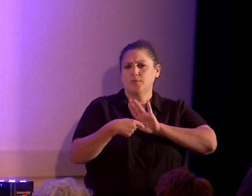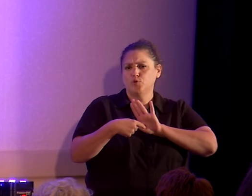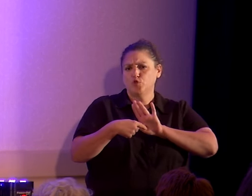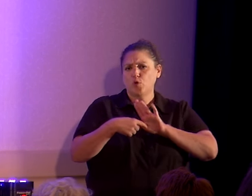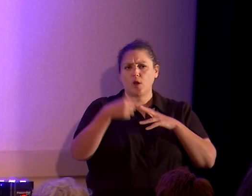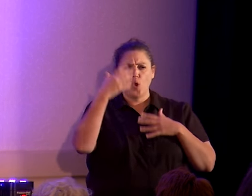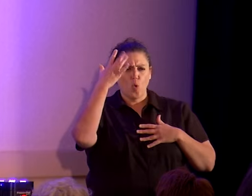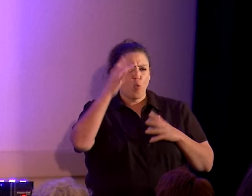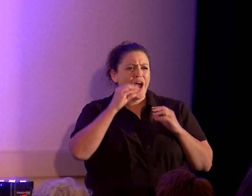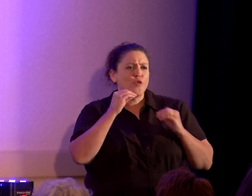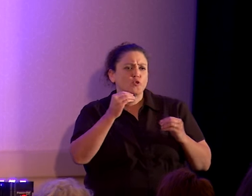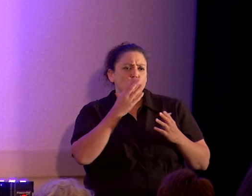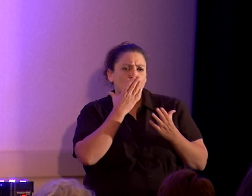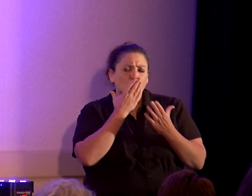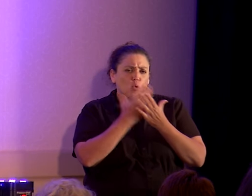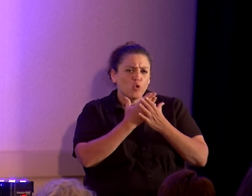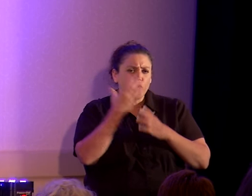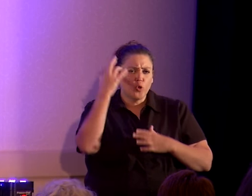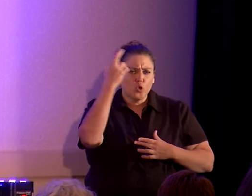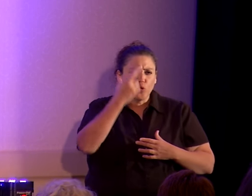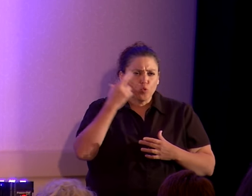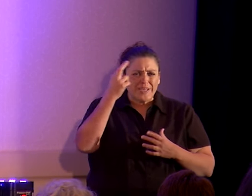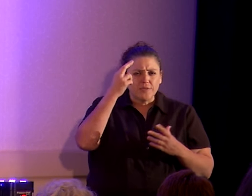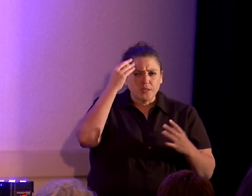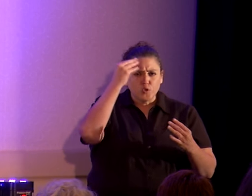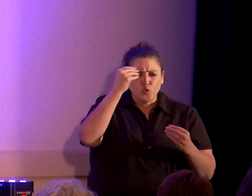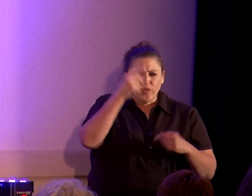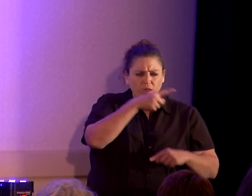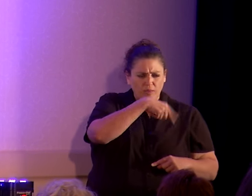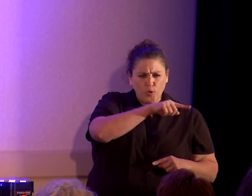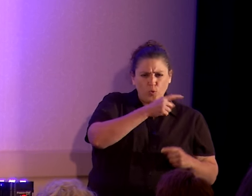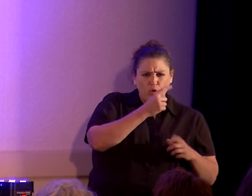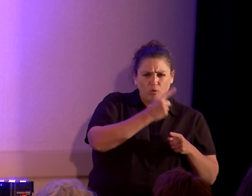there is no good reason to think that they're right.